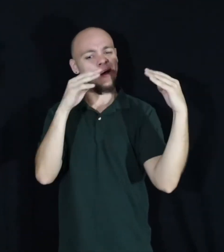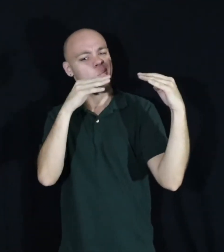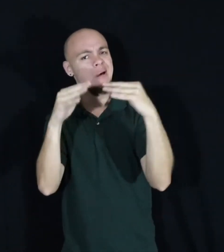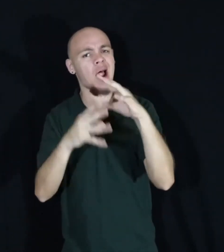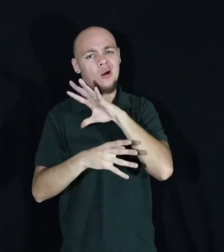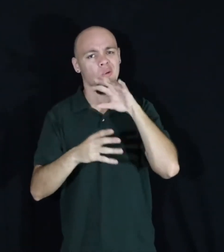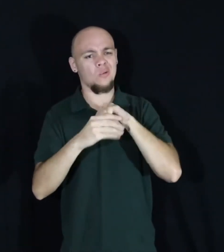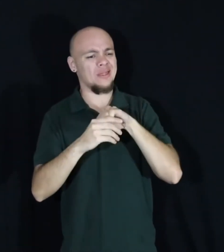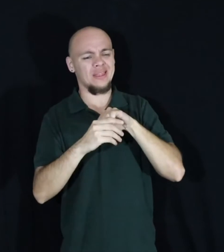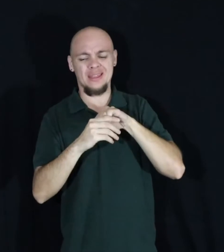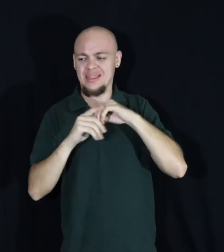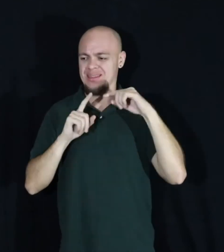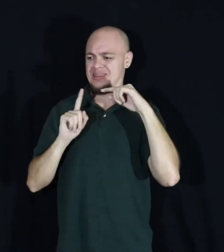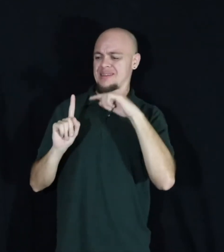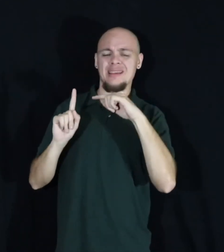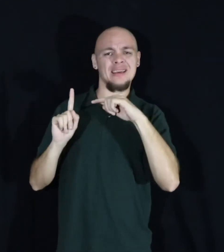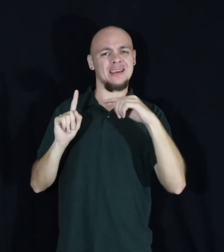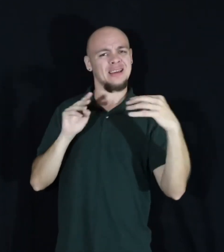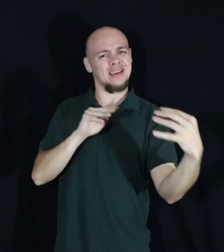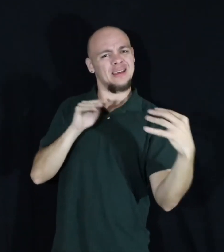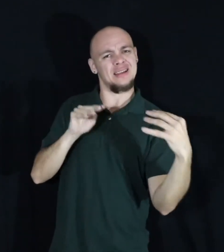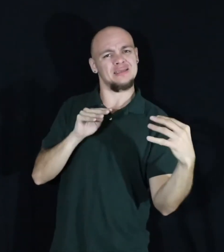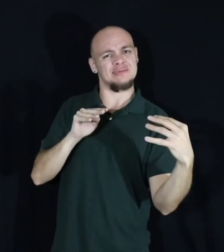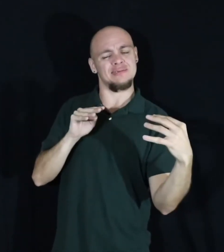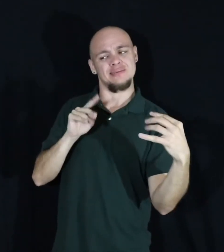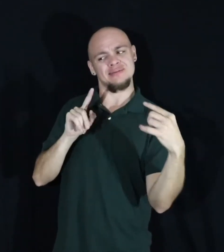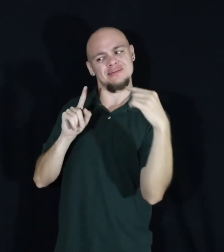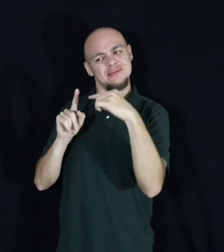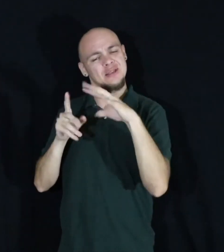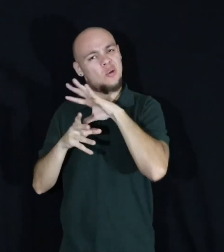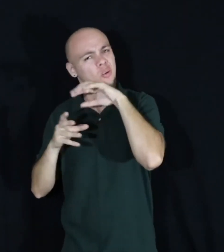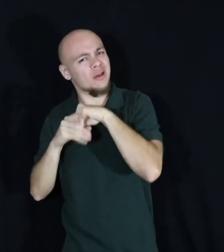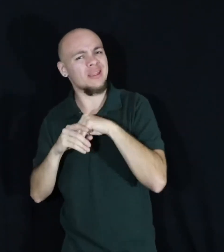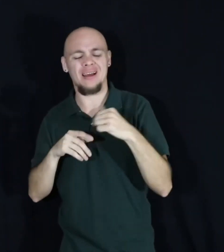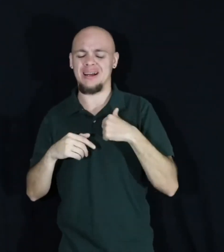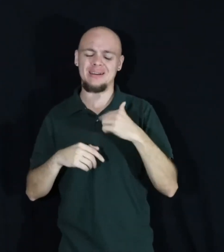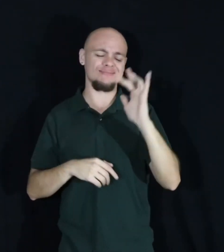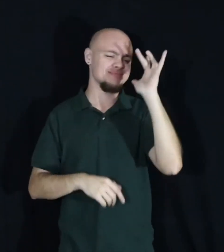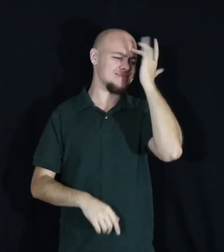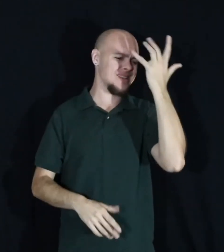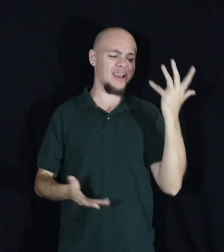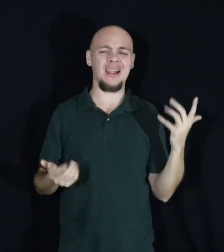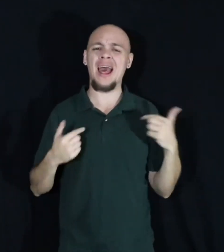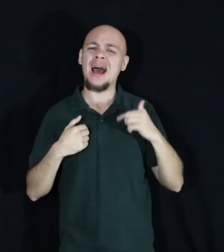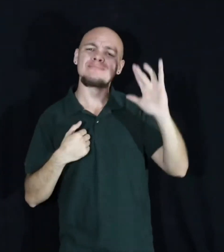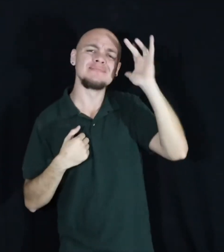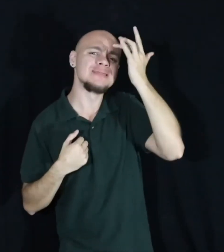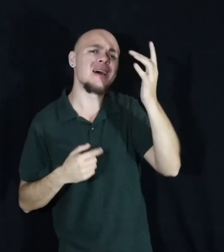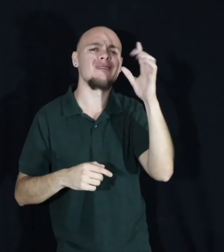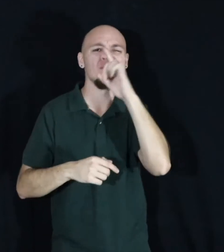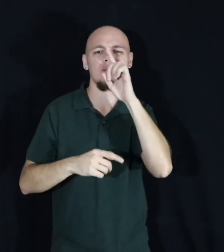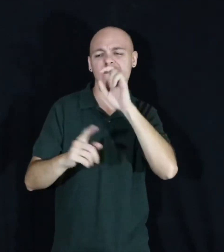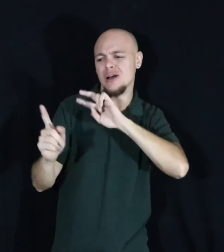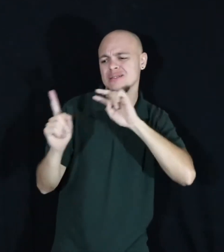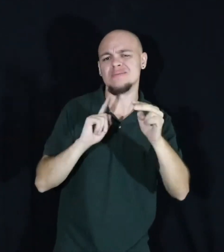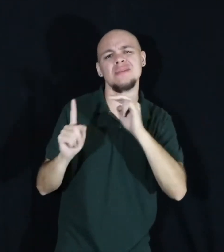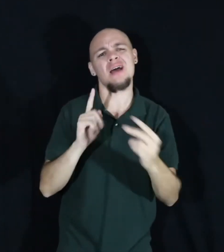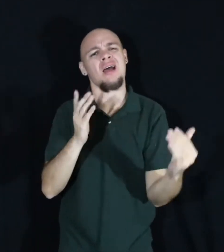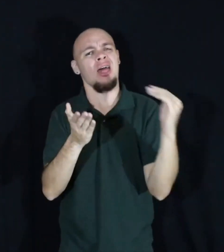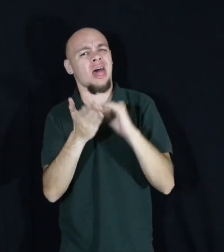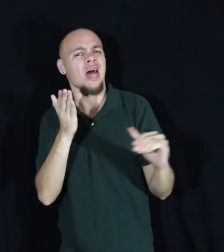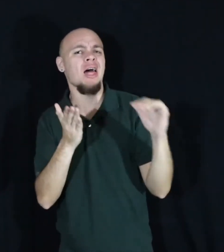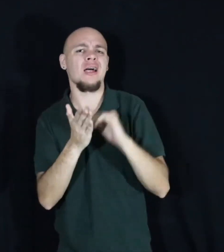within. No, but it's within. Y'all, I'm tired. I'm tired of false perceptions on repeat.